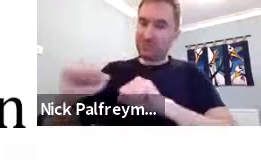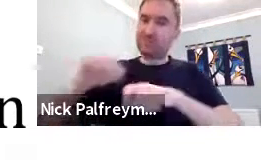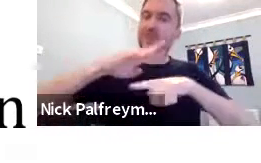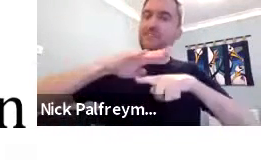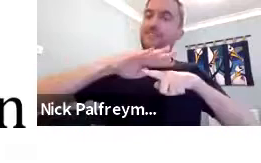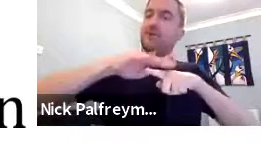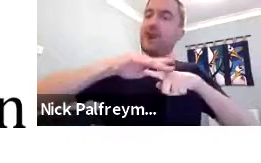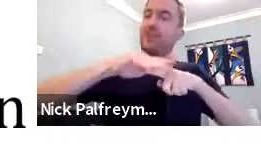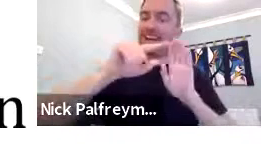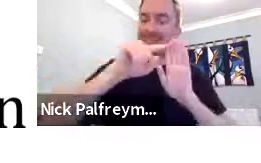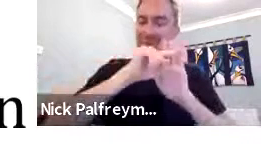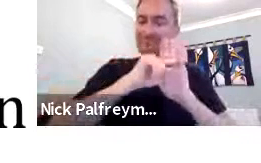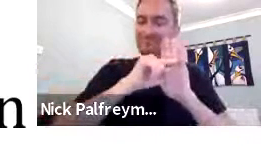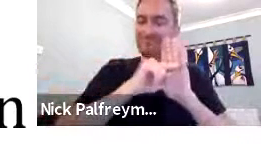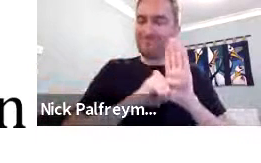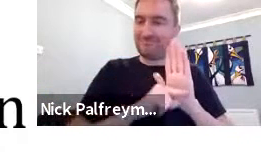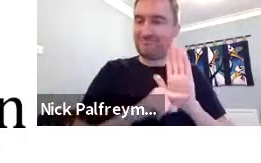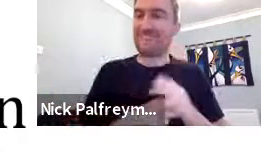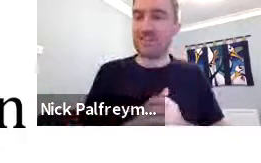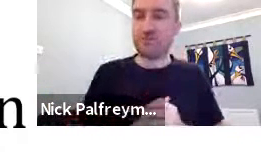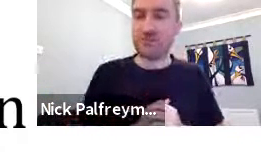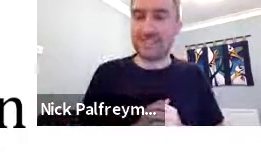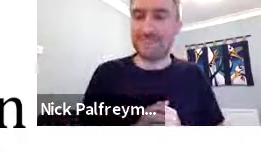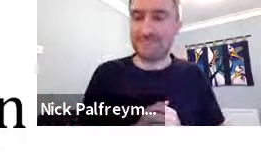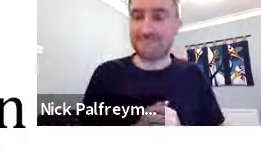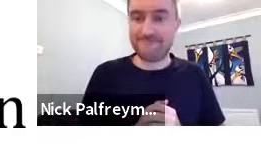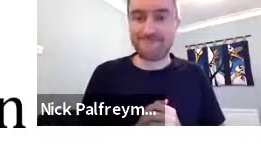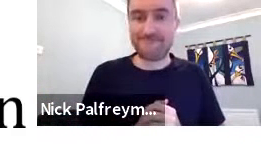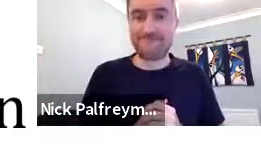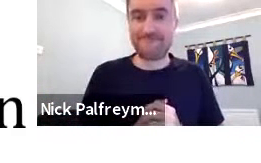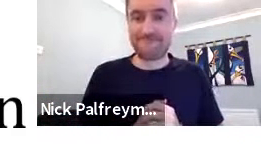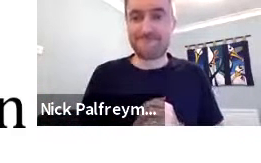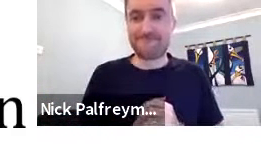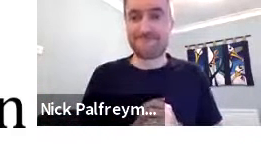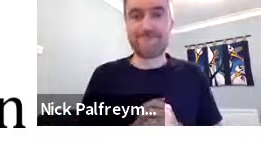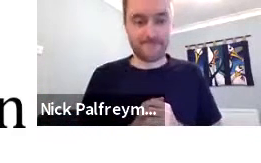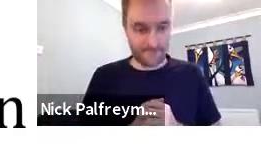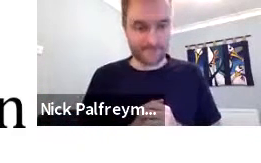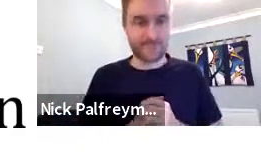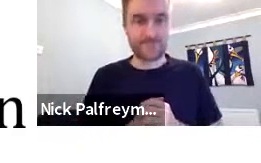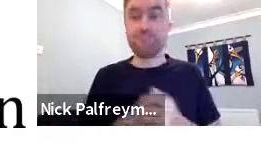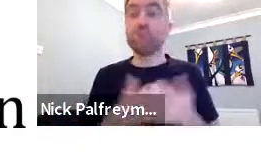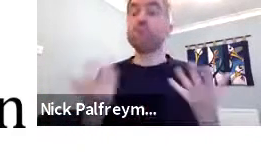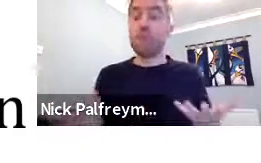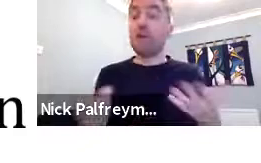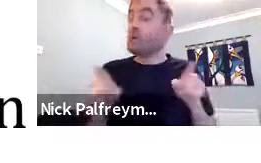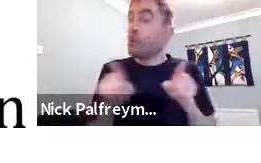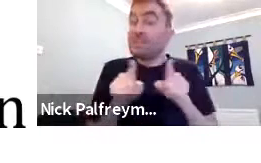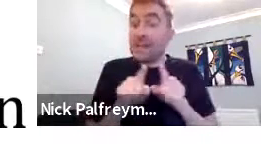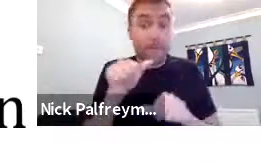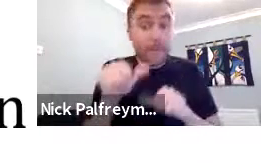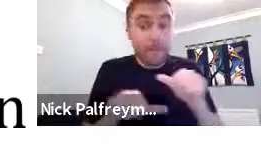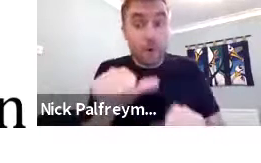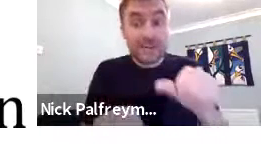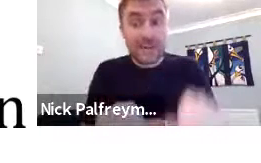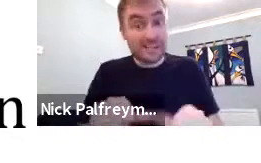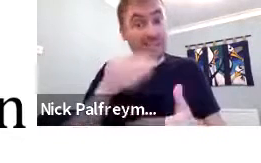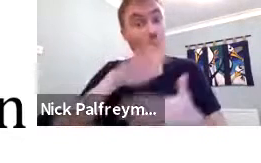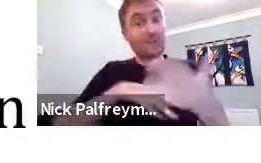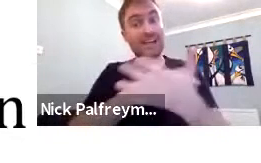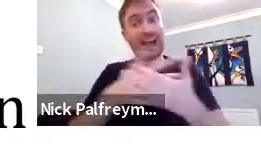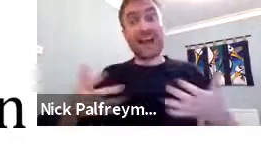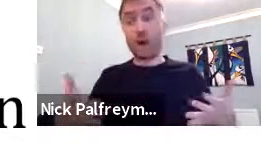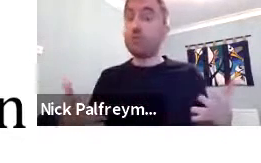And the pronunciation has been taken to match the phonetics of the Indonesian-spoken language.